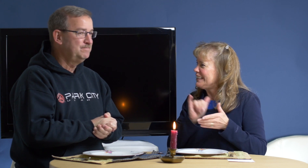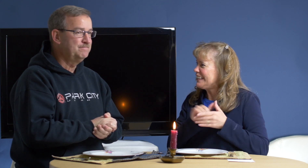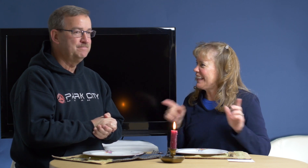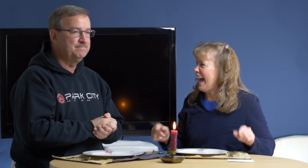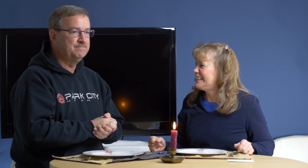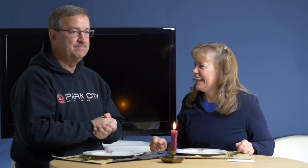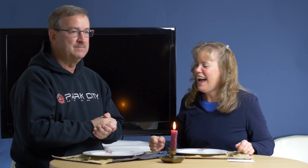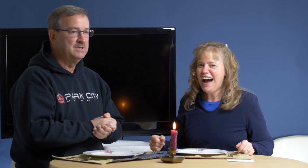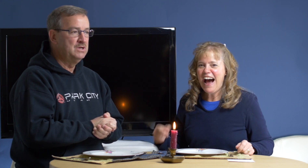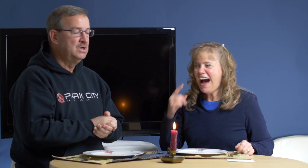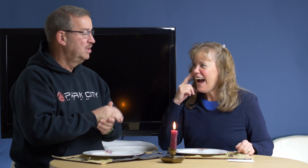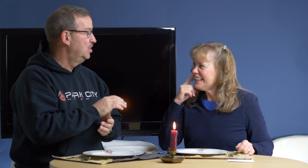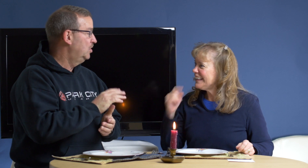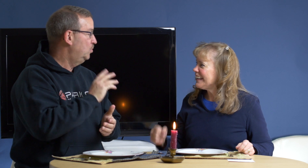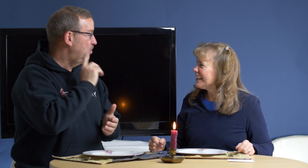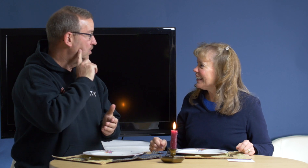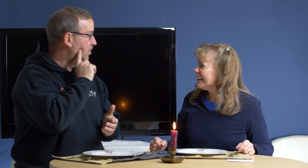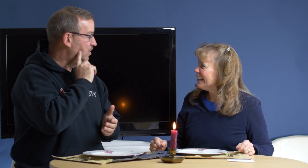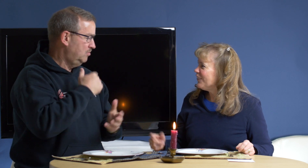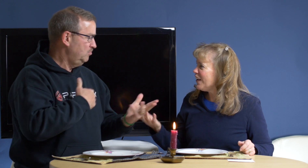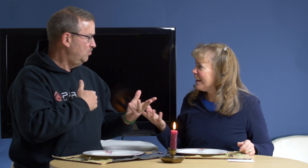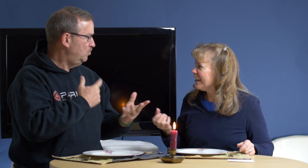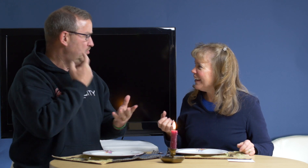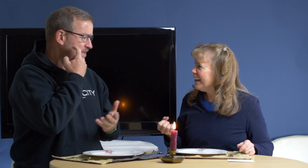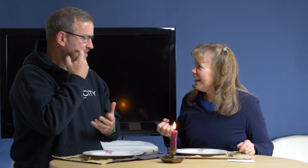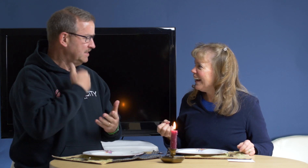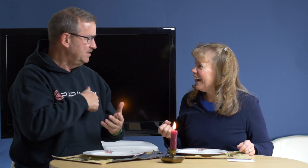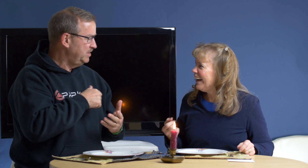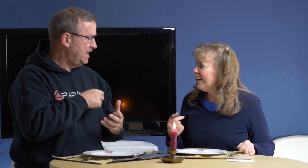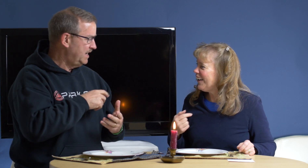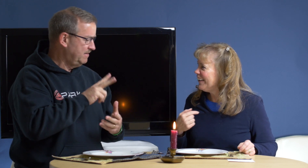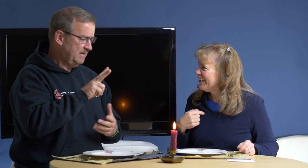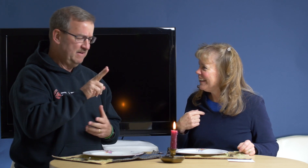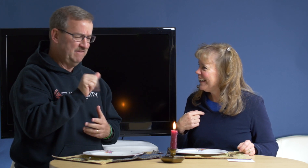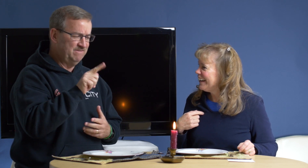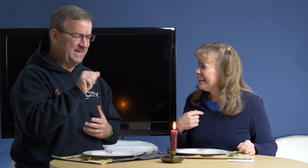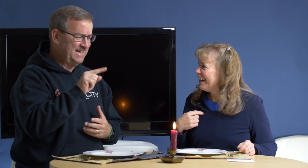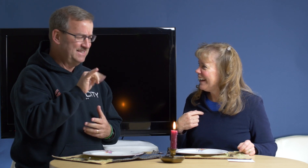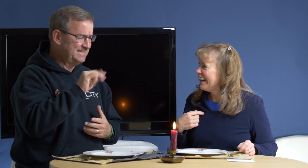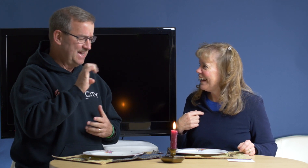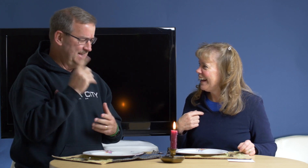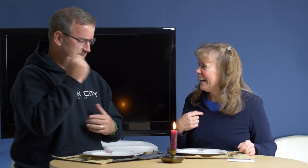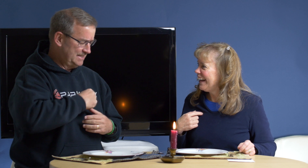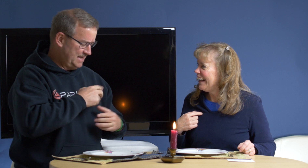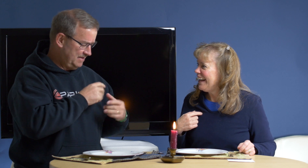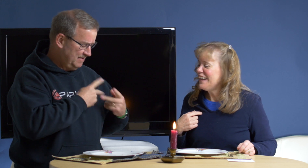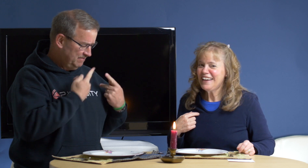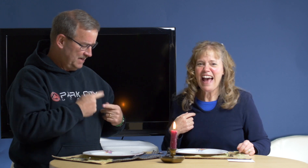did that? I think, well, when? Well, recently we had Valentine's Day. Yeah.